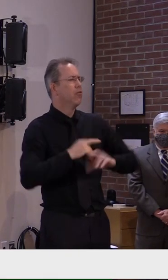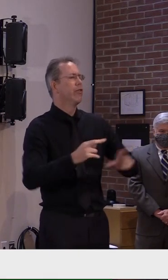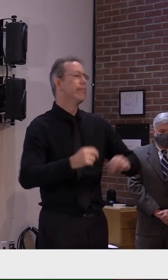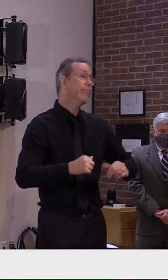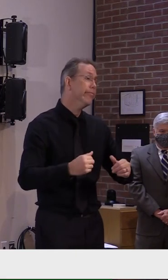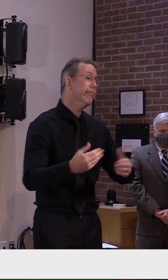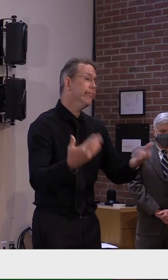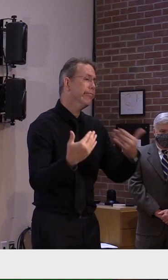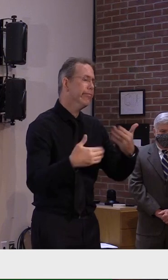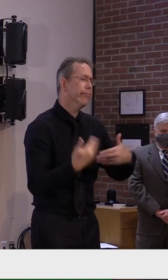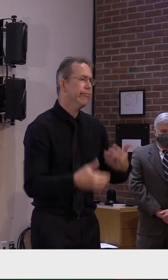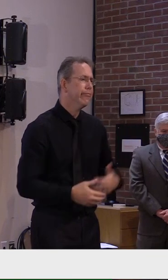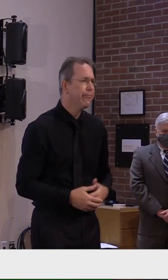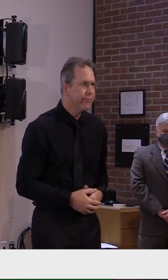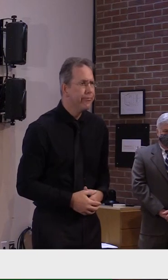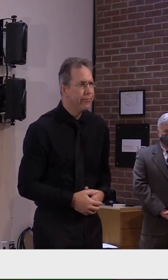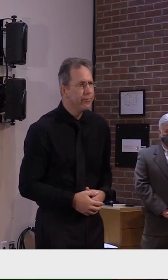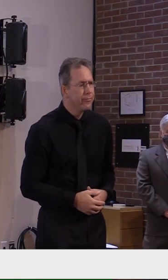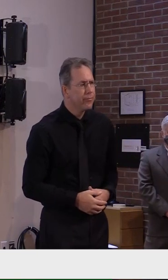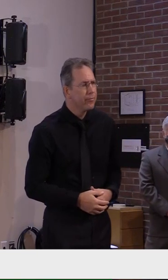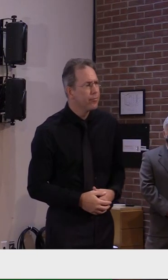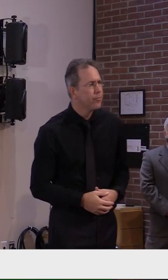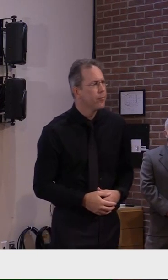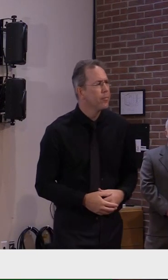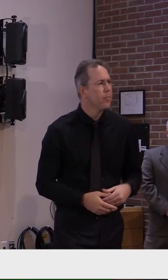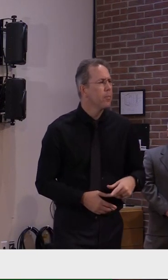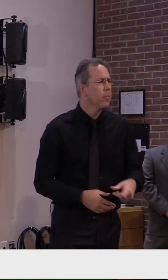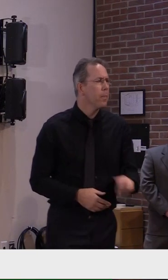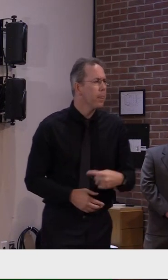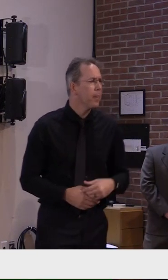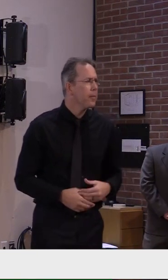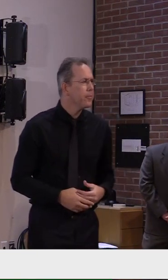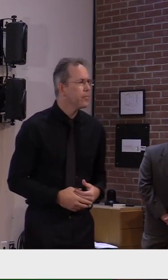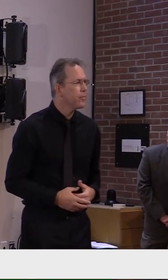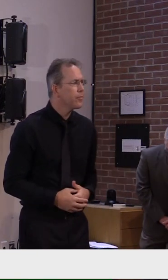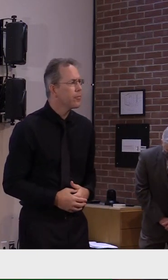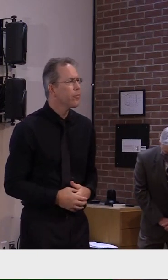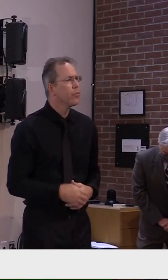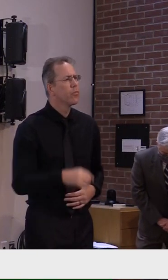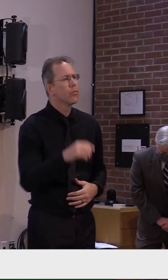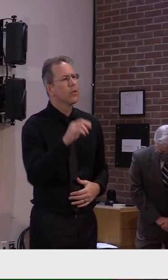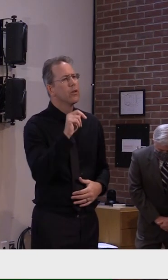All right, next question is for Ed at the Newport Daily Express.